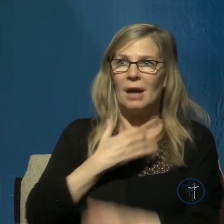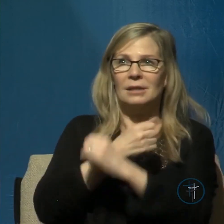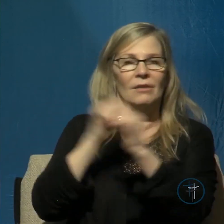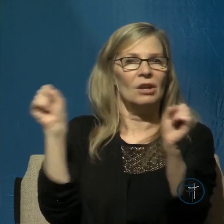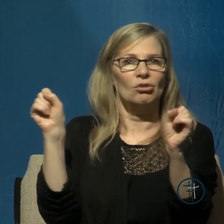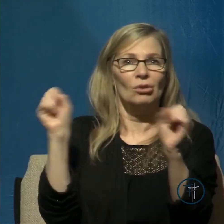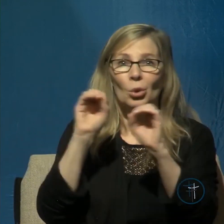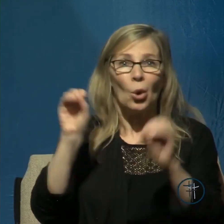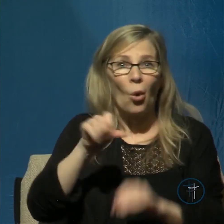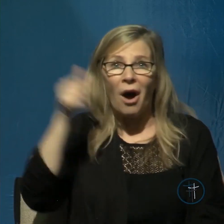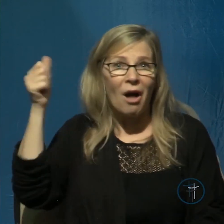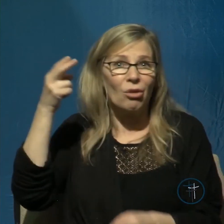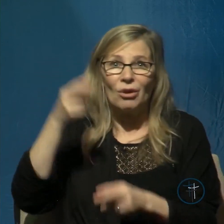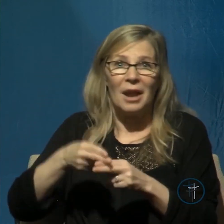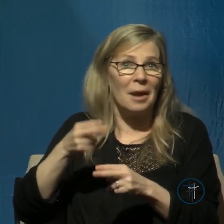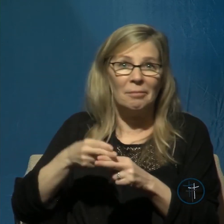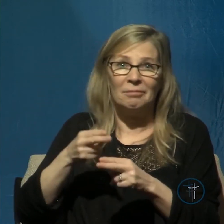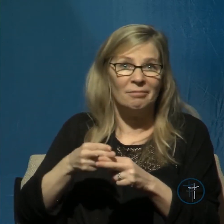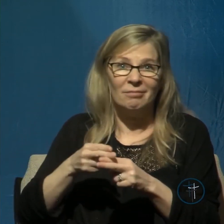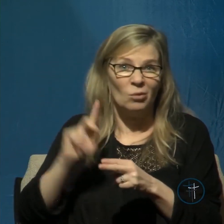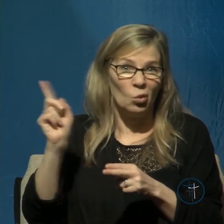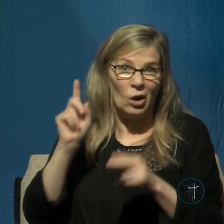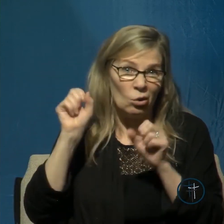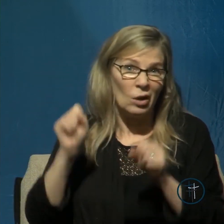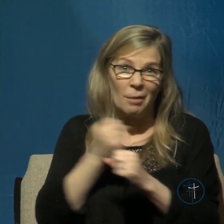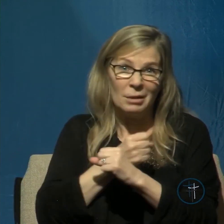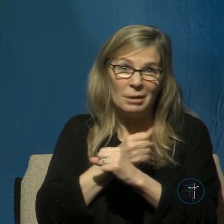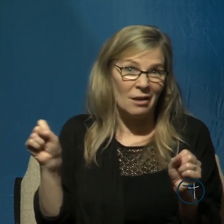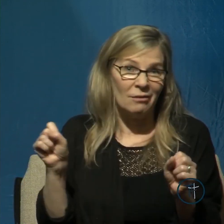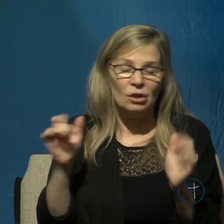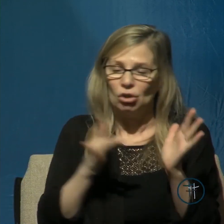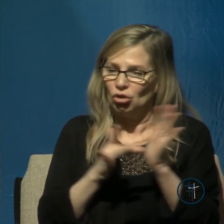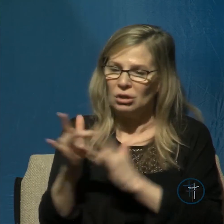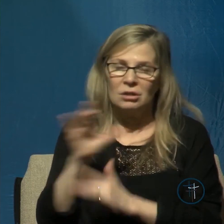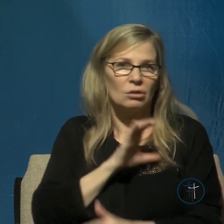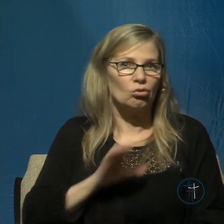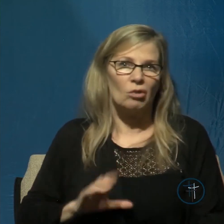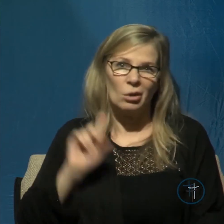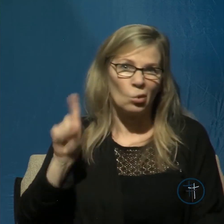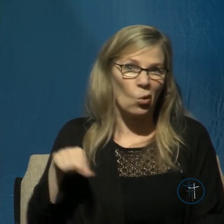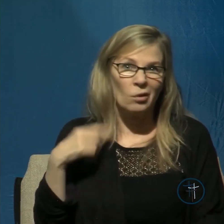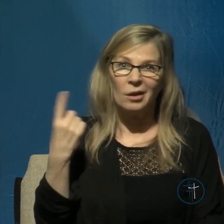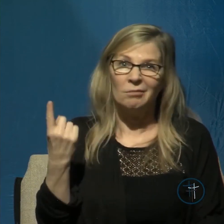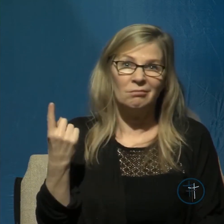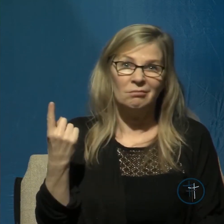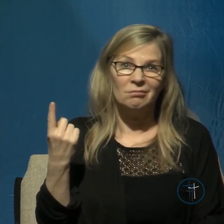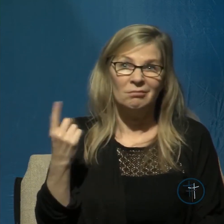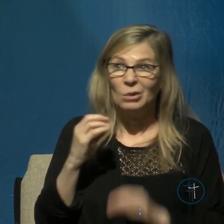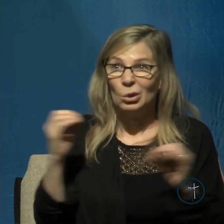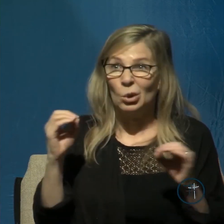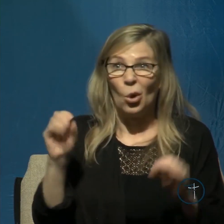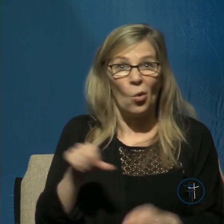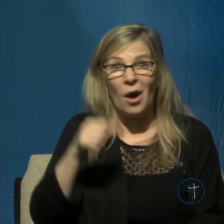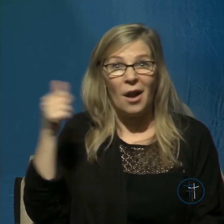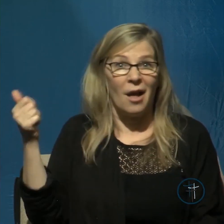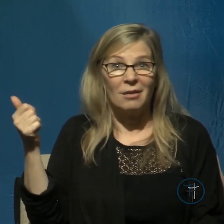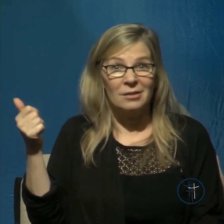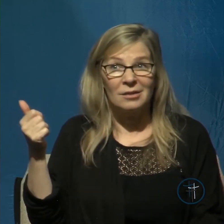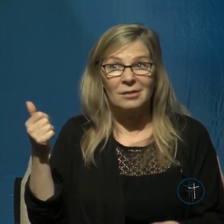given amongst men whereby we must be saved but Jesus Christ there is no other sin bearer there is no other atonement there is no other substitute